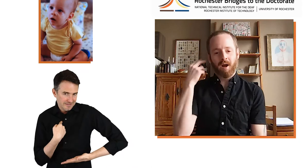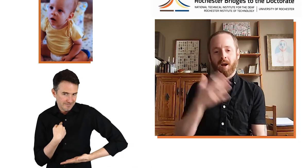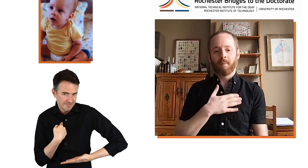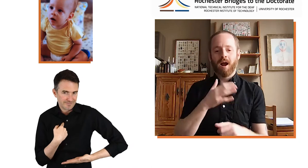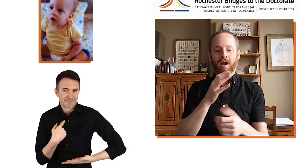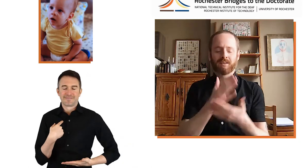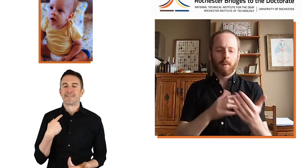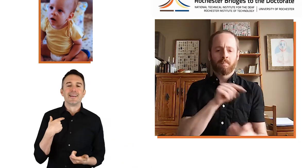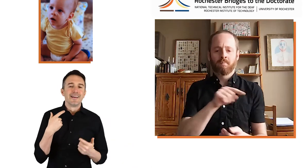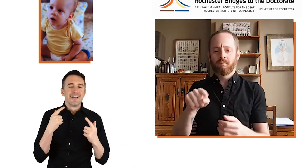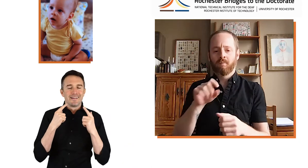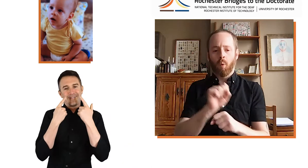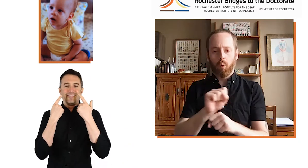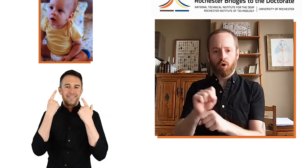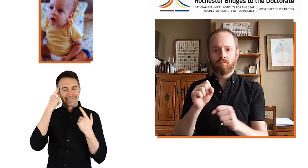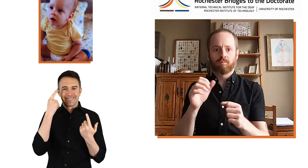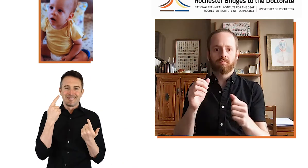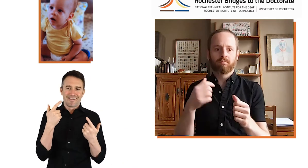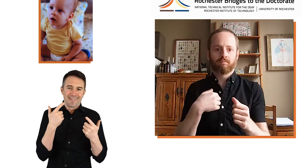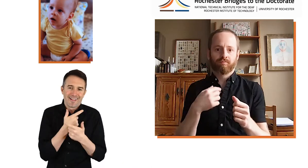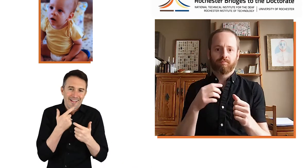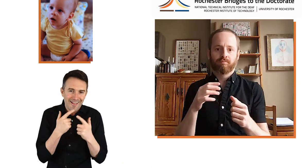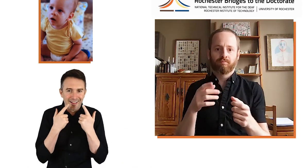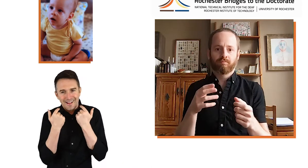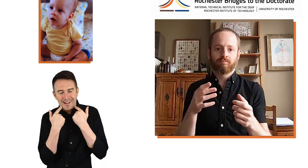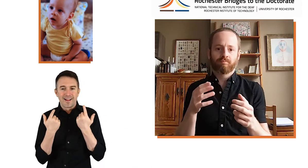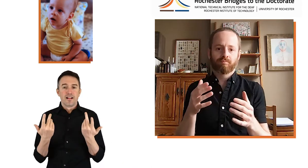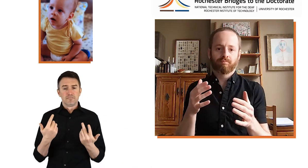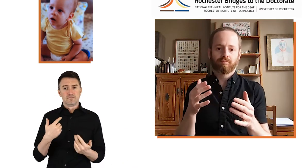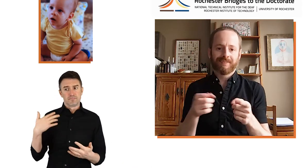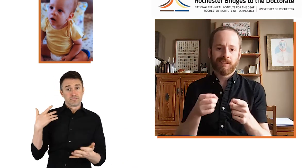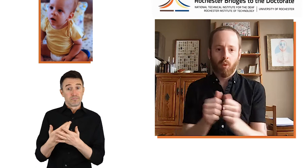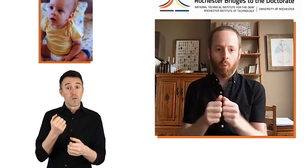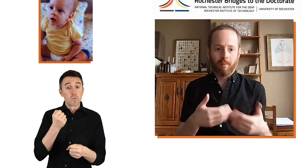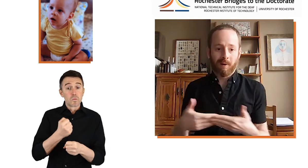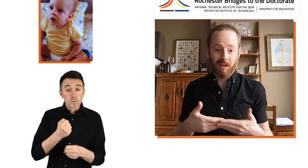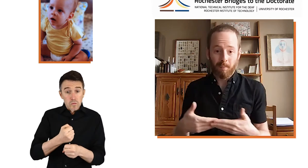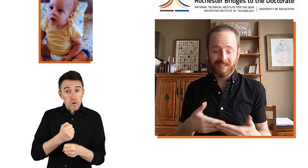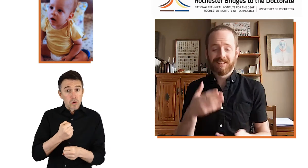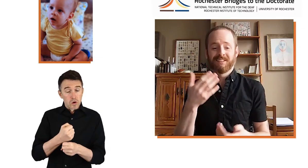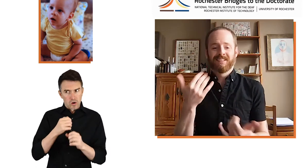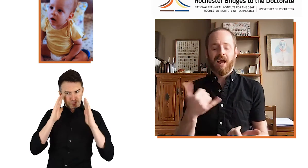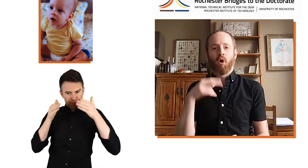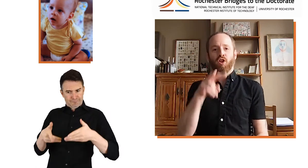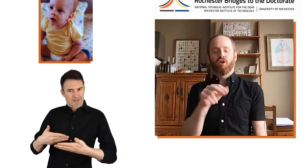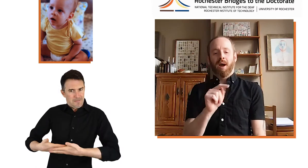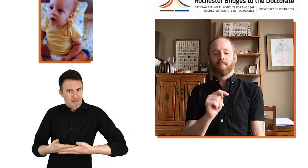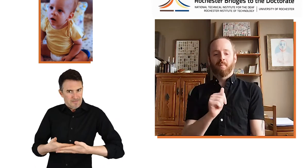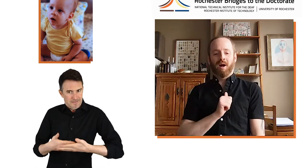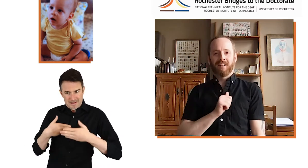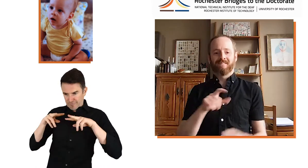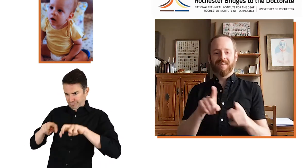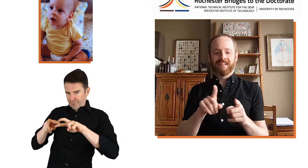It's funny, I look back over some of the work that I've done in dealing with babies,